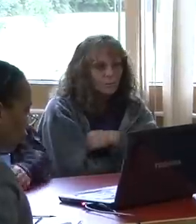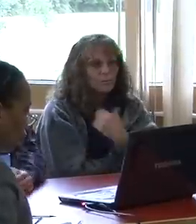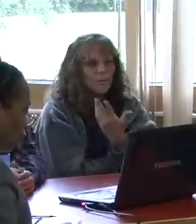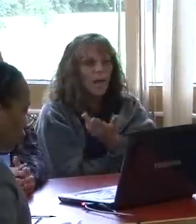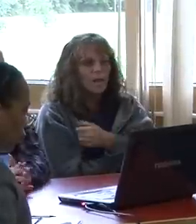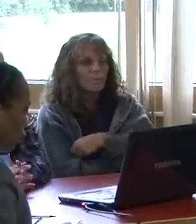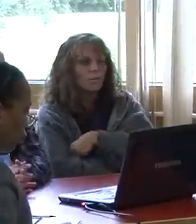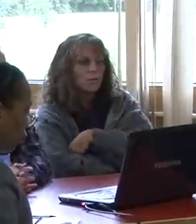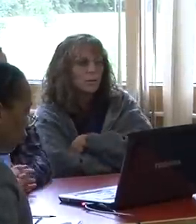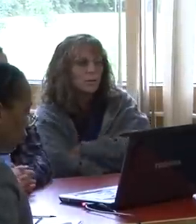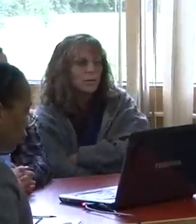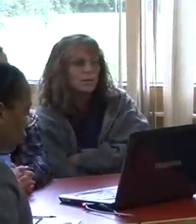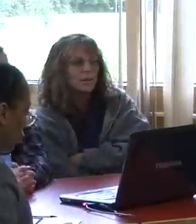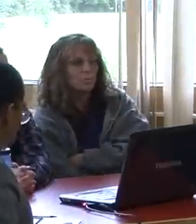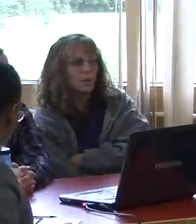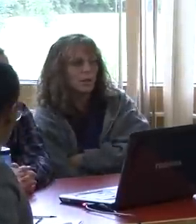And if any Dienst Academy?